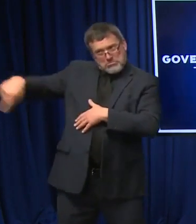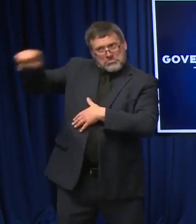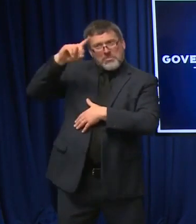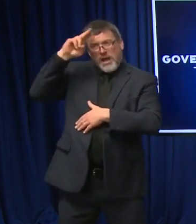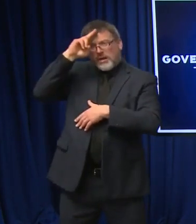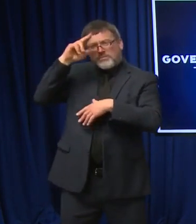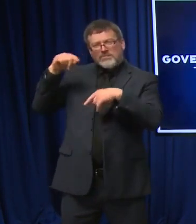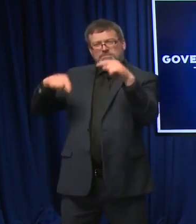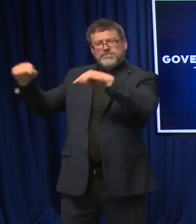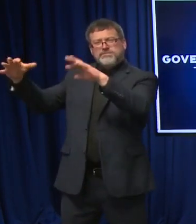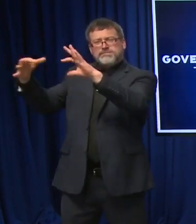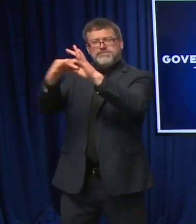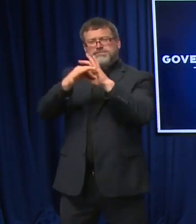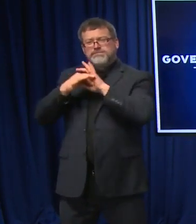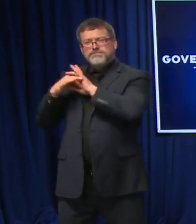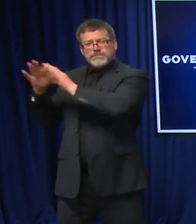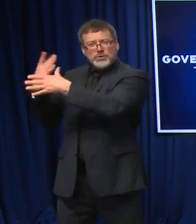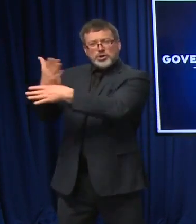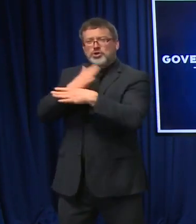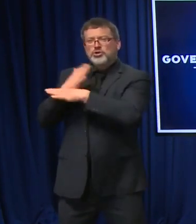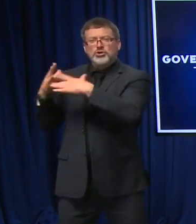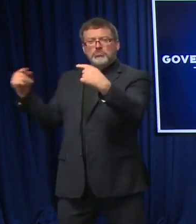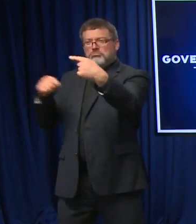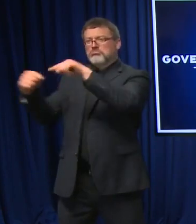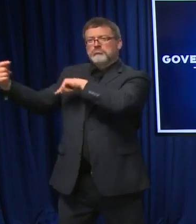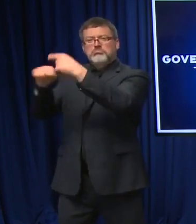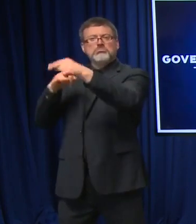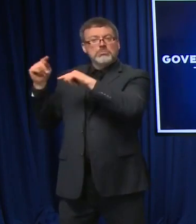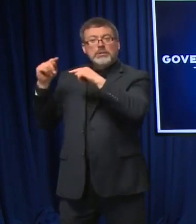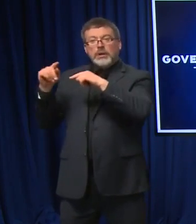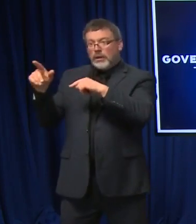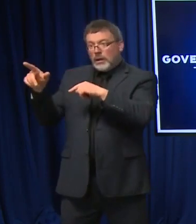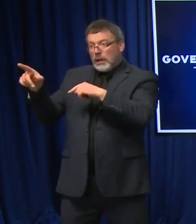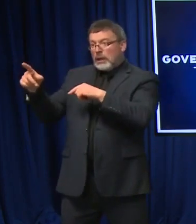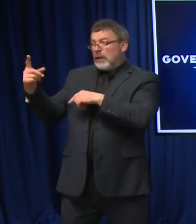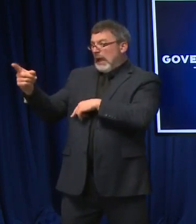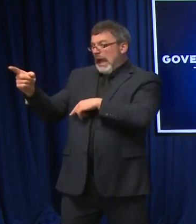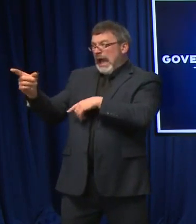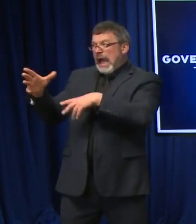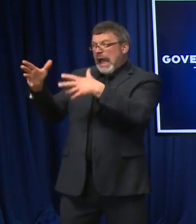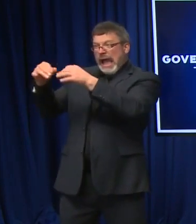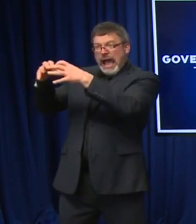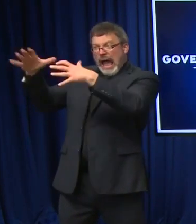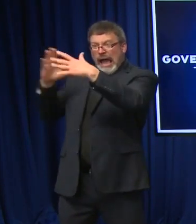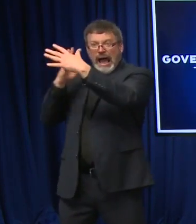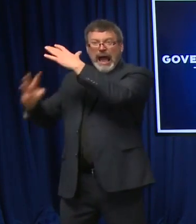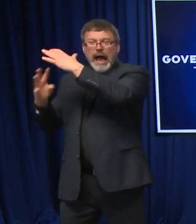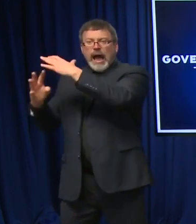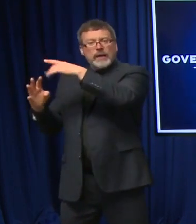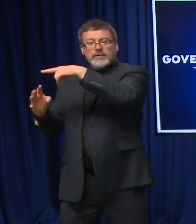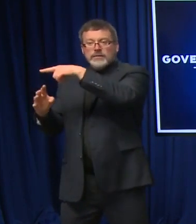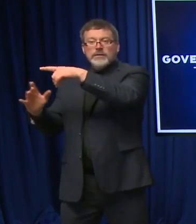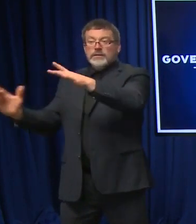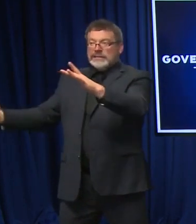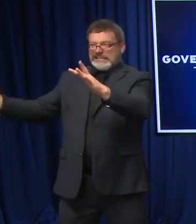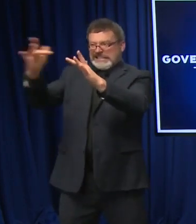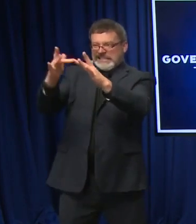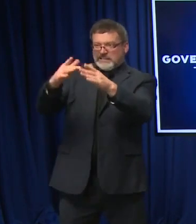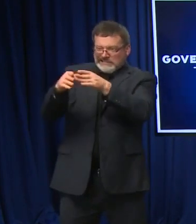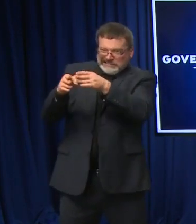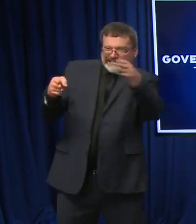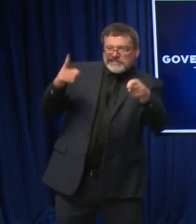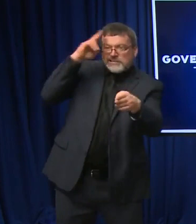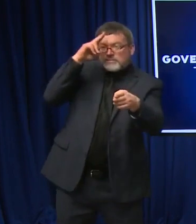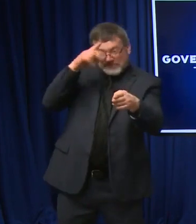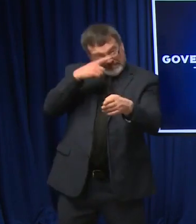When one hospital is hitting a real surge over a period of a few hours, they might call the hospital down the road and say, hey, can you take some of these patients?